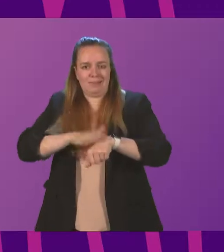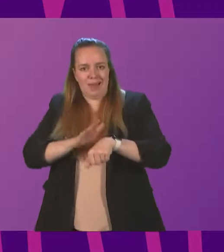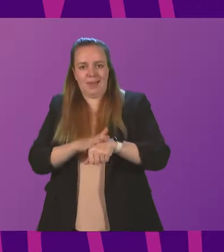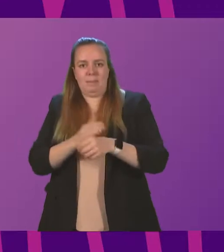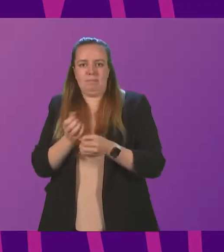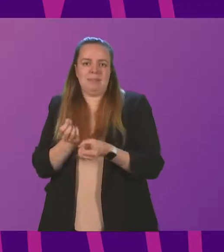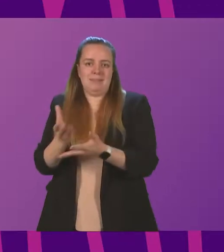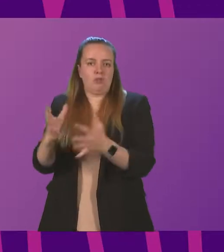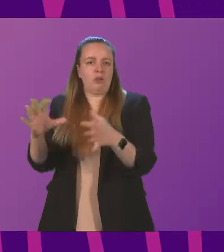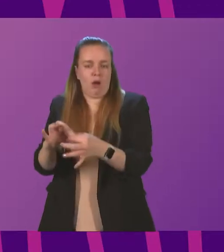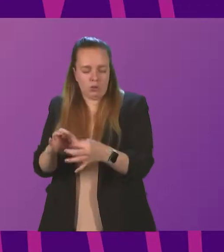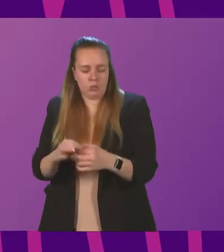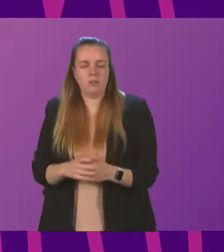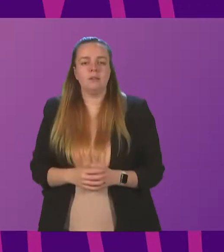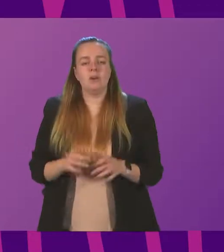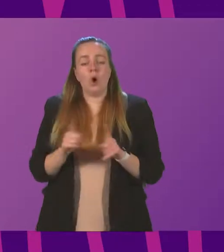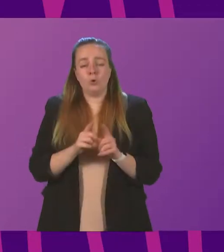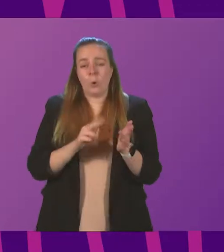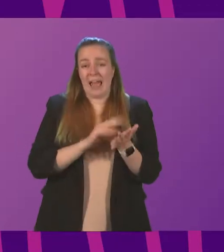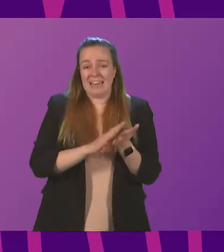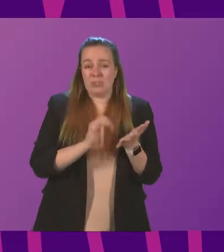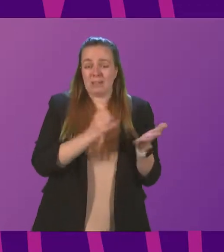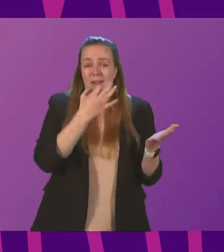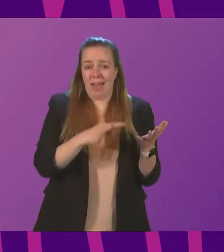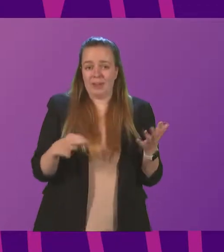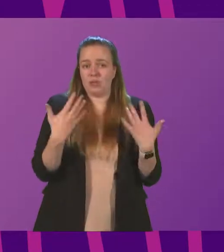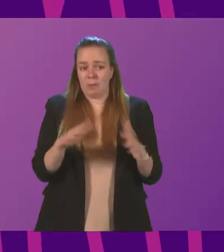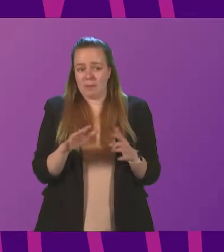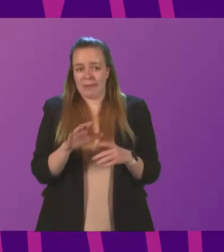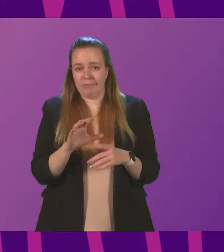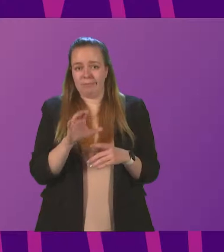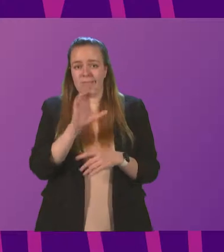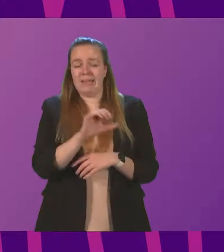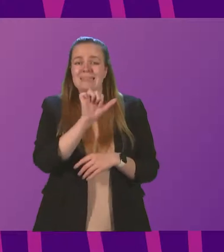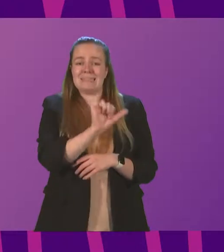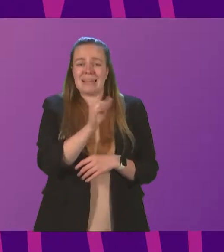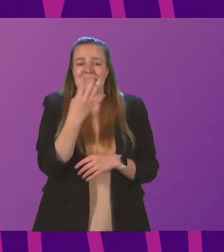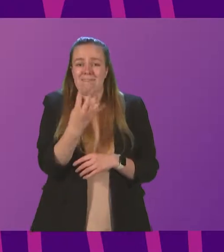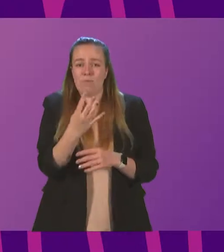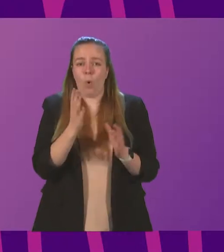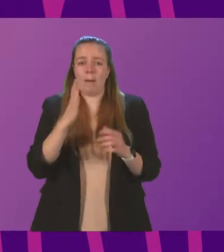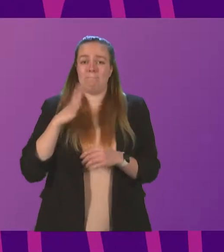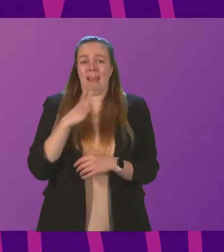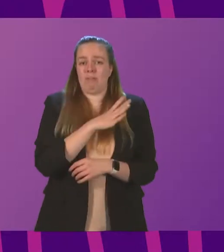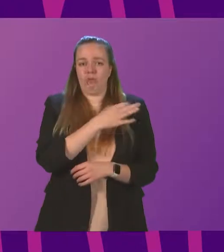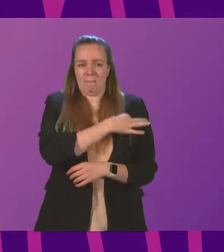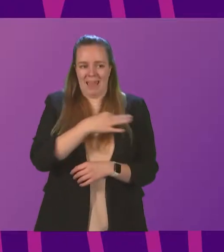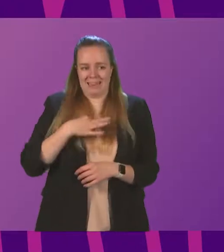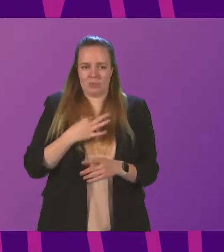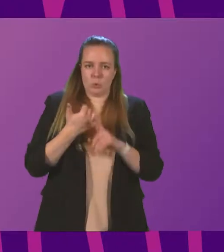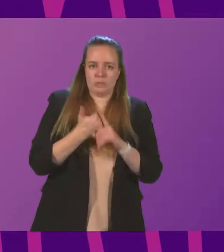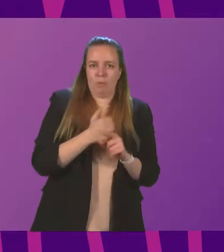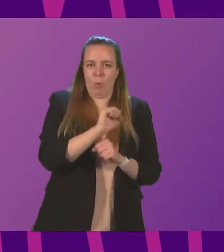top of this, the member will probably be aware that NHS Lanarkshire have been assigned 64 military medics to support the three acute setting sites.